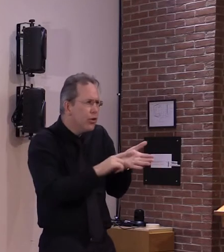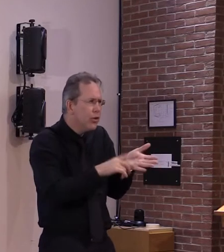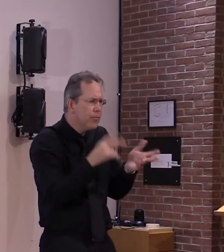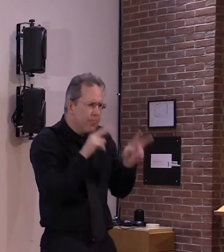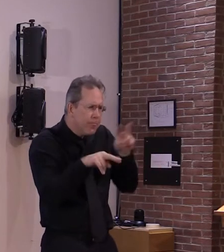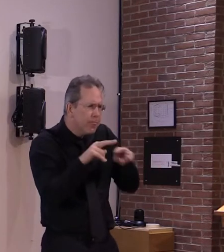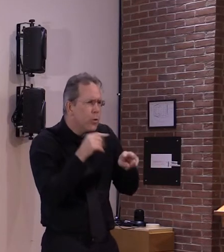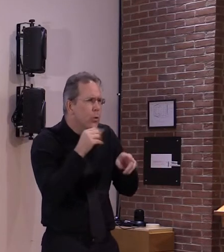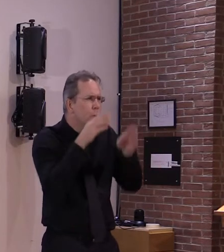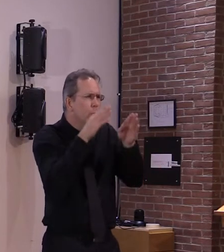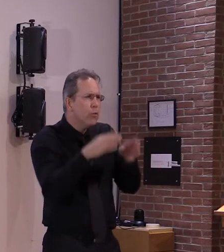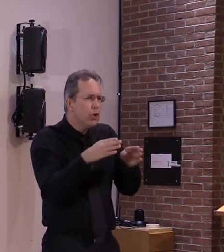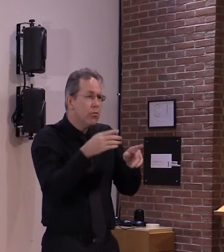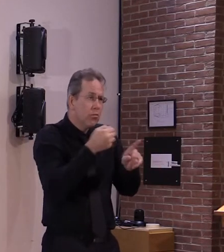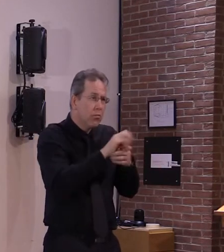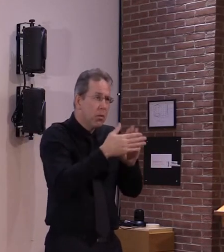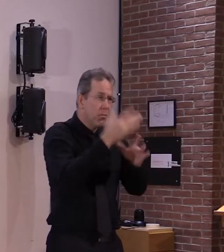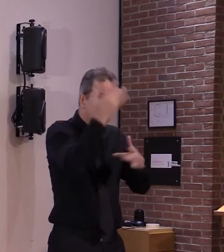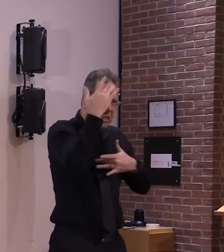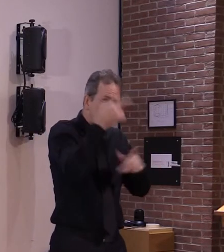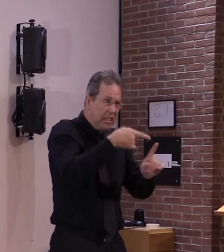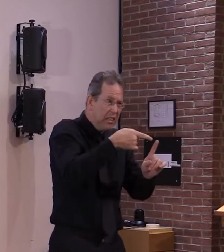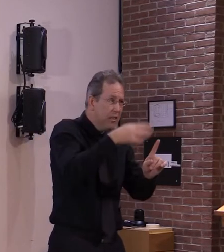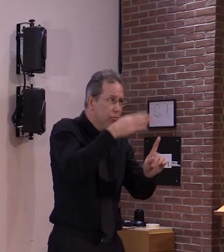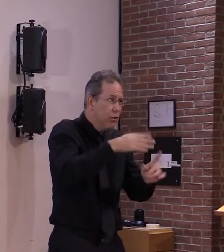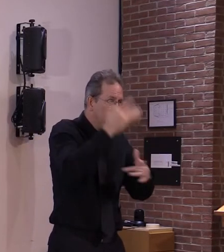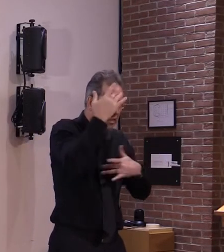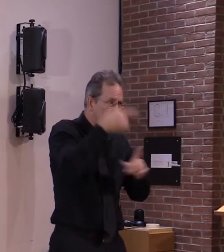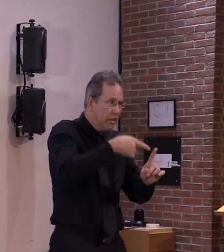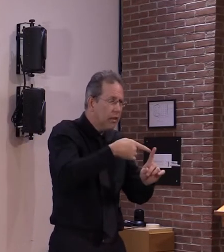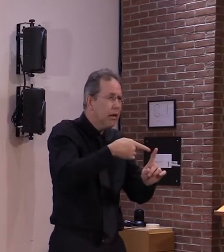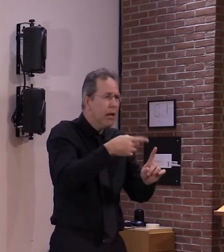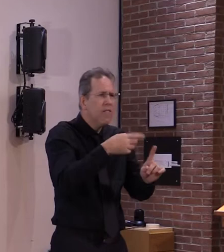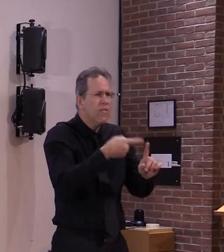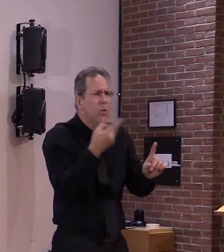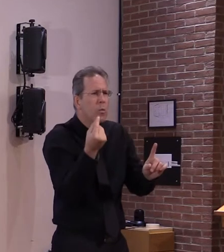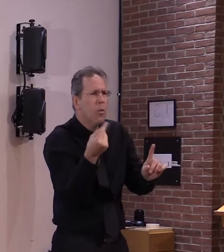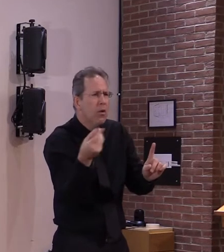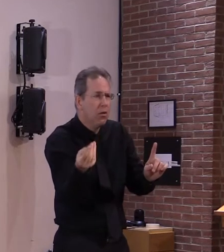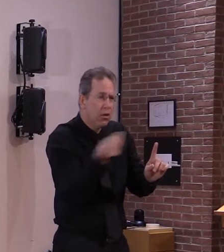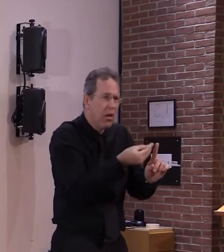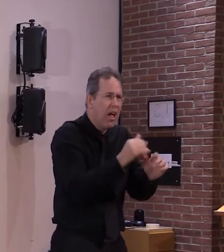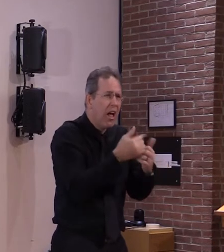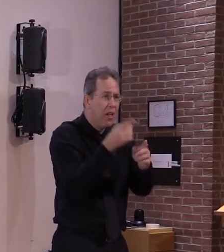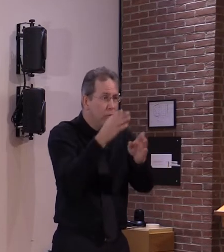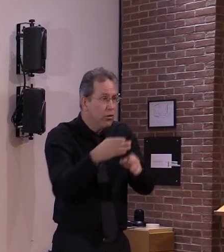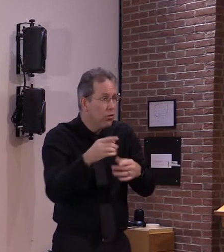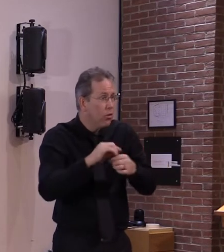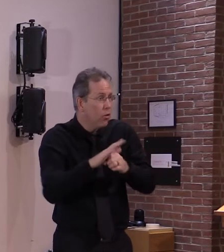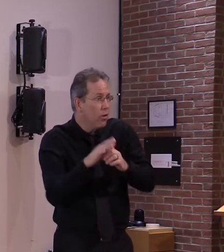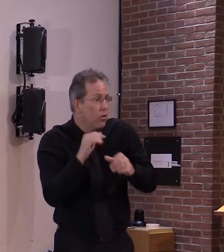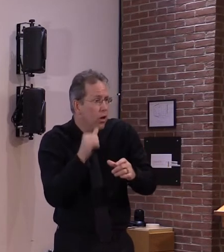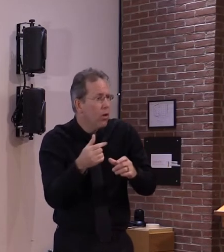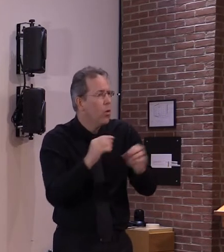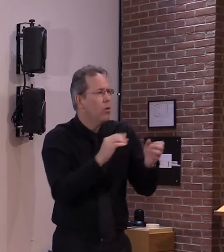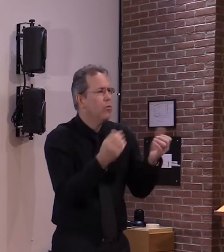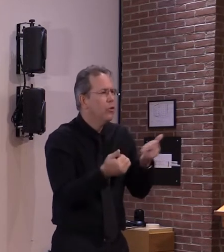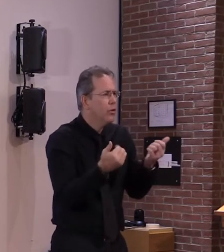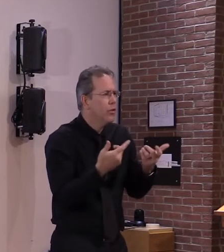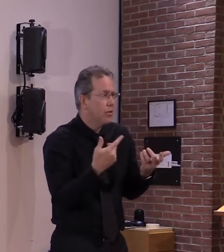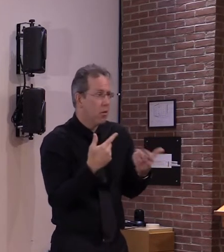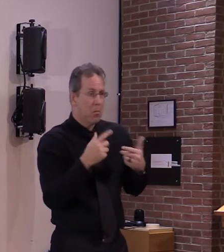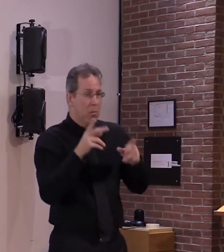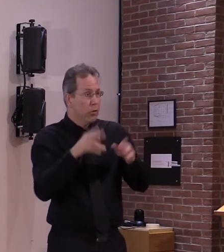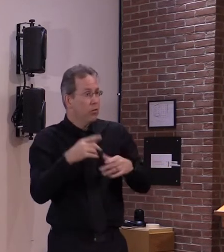we hope to learn more from these studies as time goes on about actual measures of the virus um